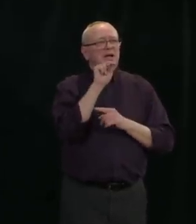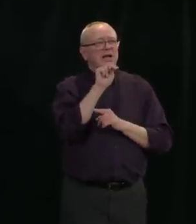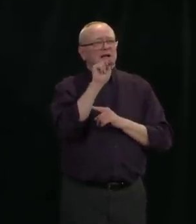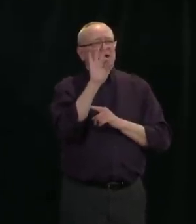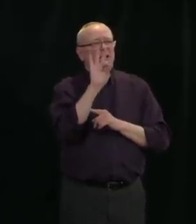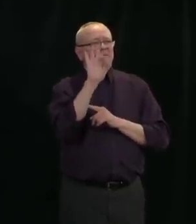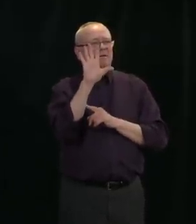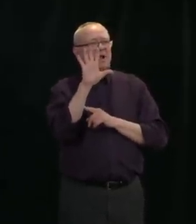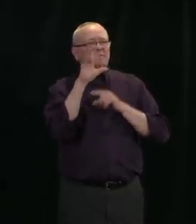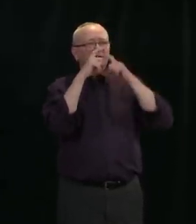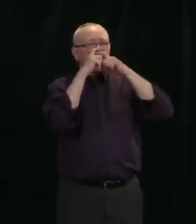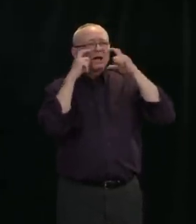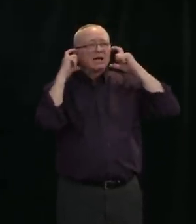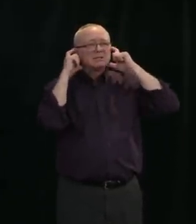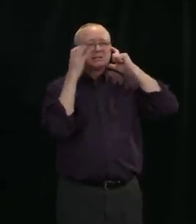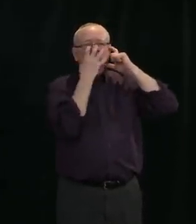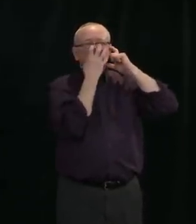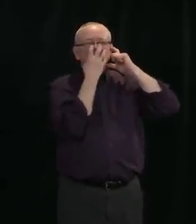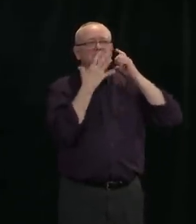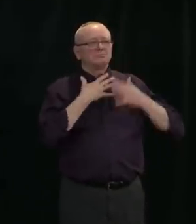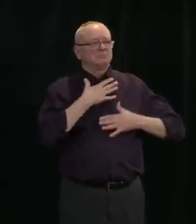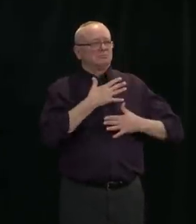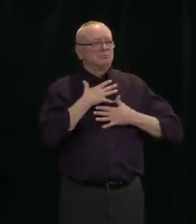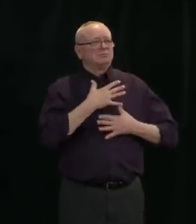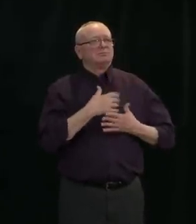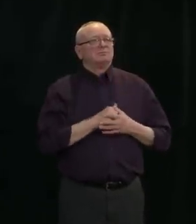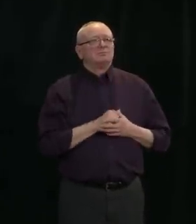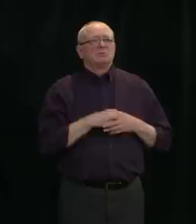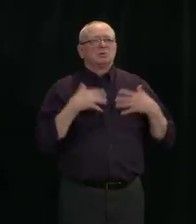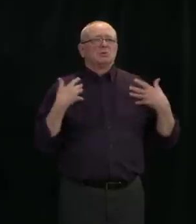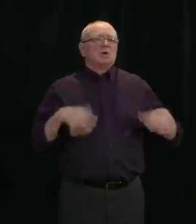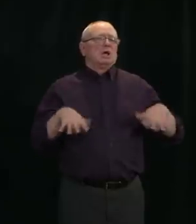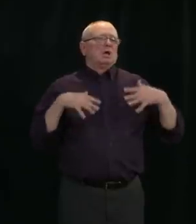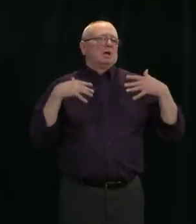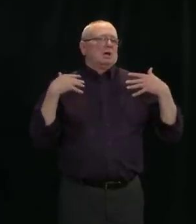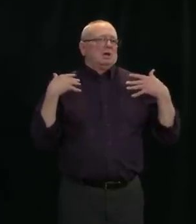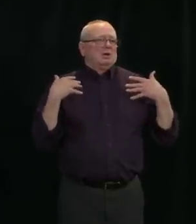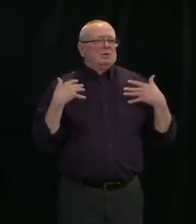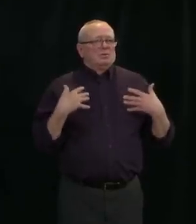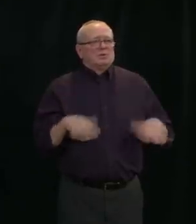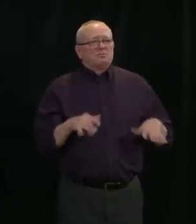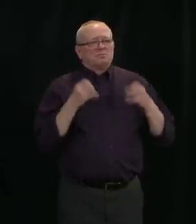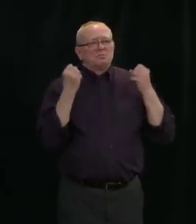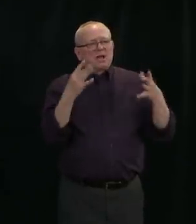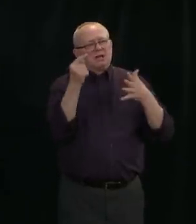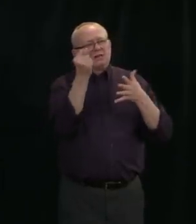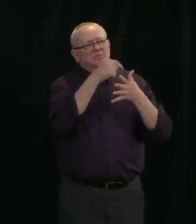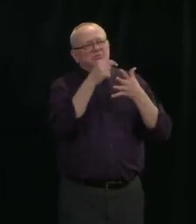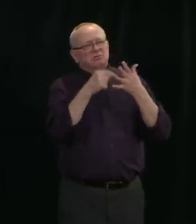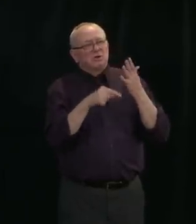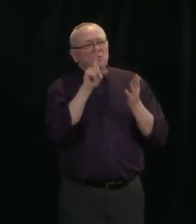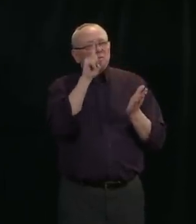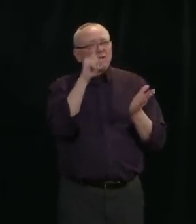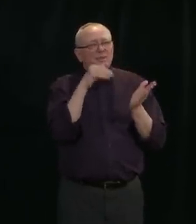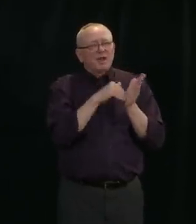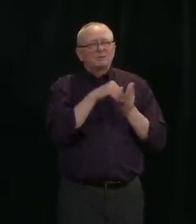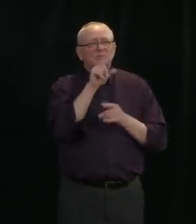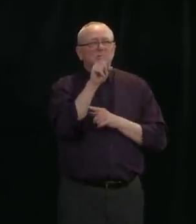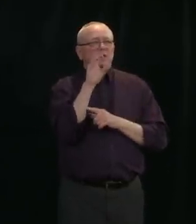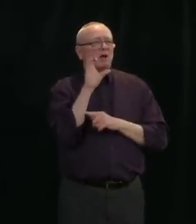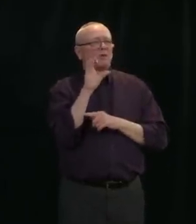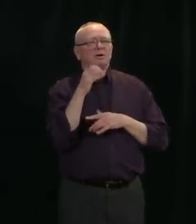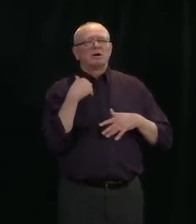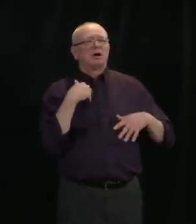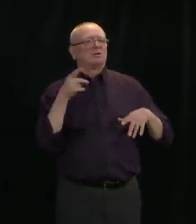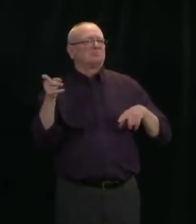I can't describe all of the 1,100 offers that we have received through the Emergency Management Agency, but I'll just